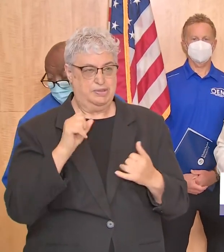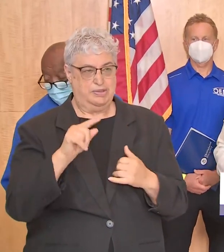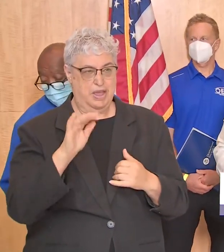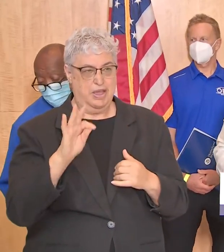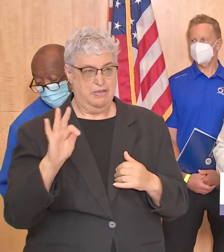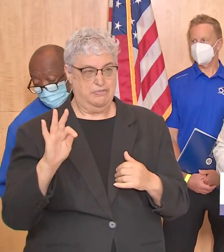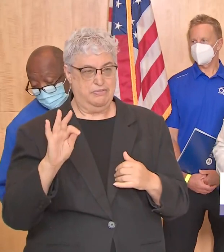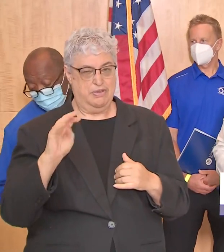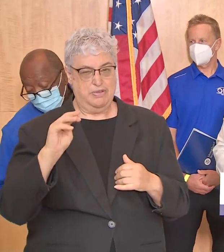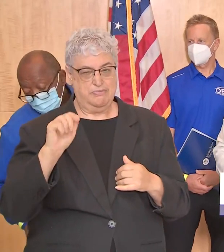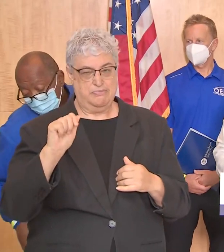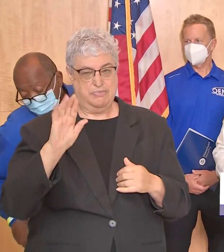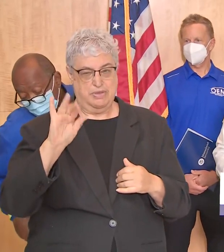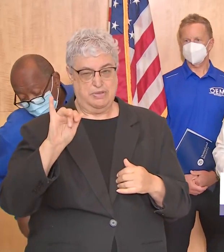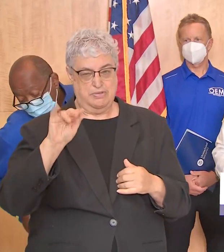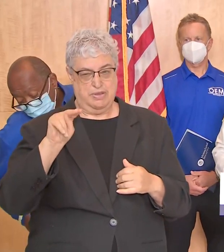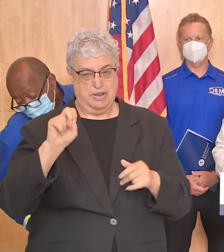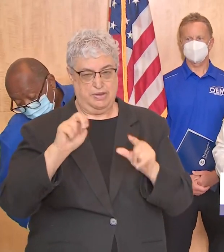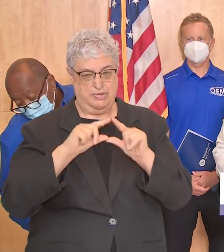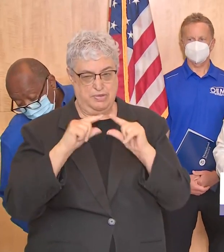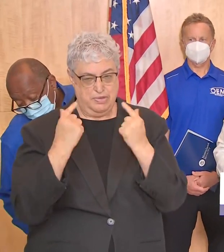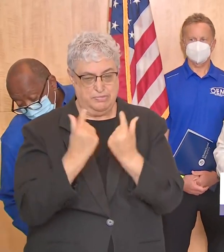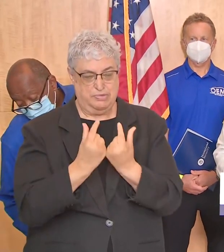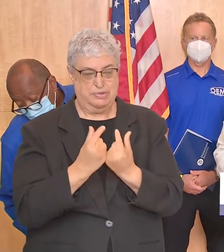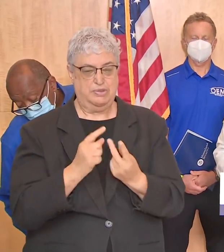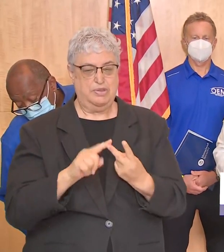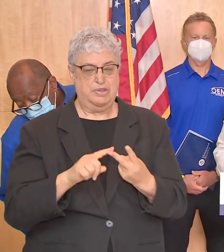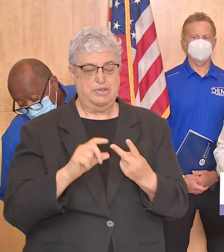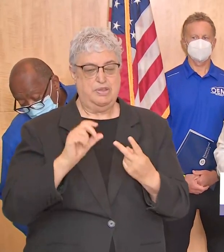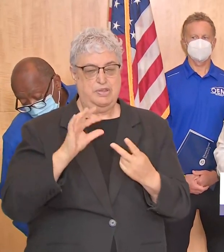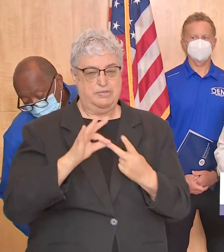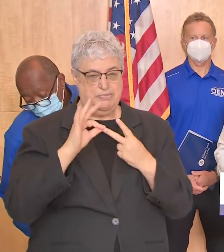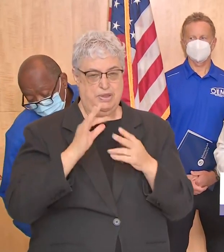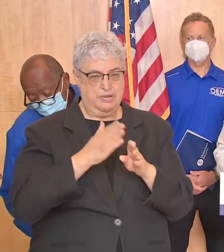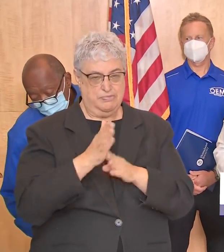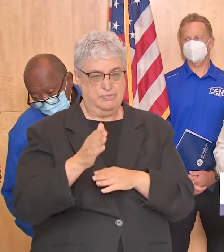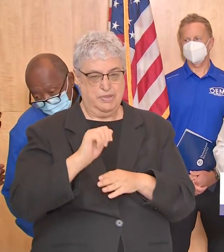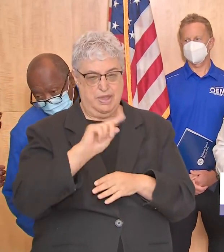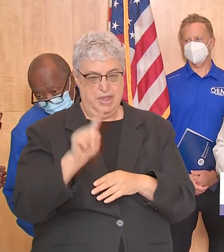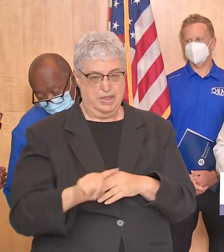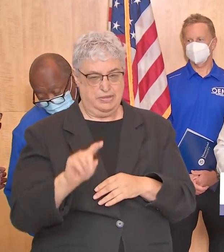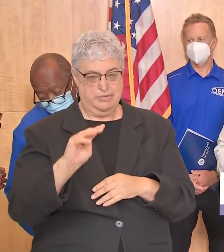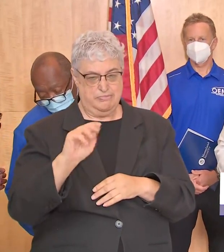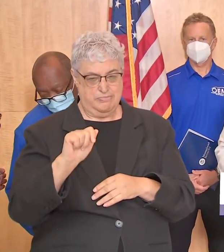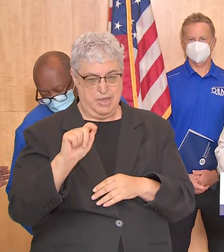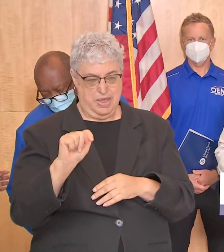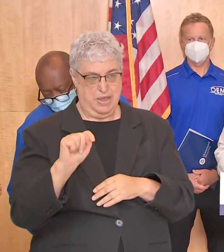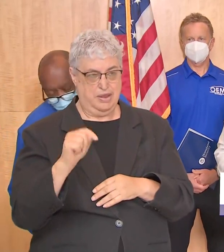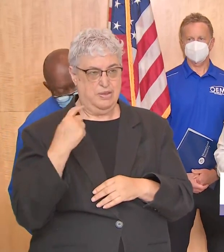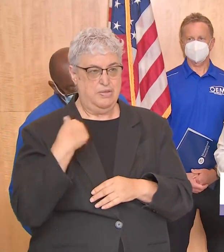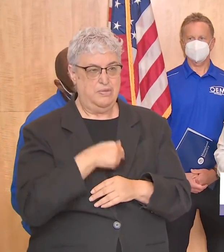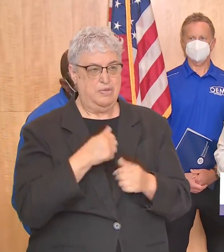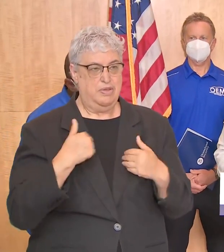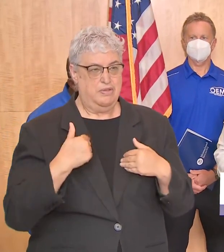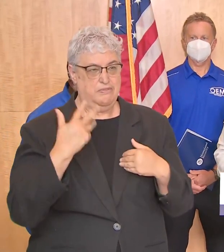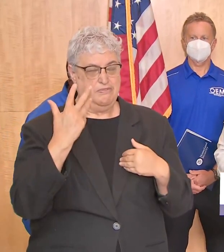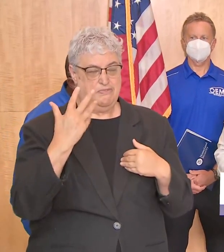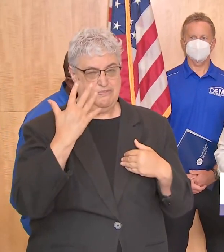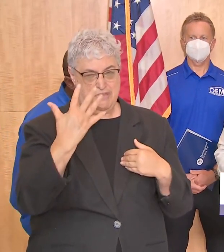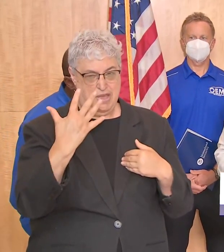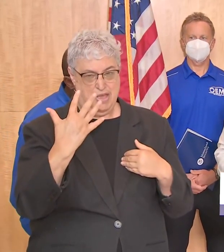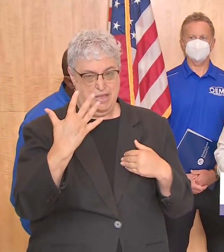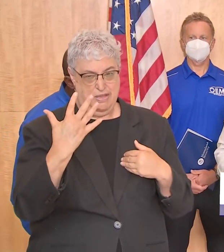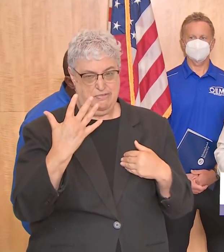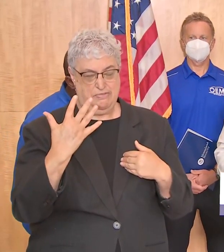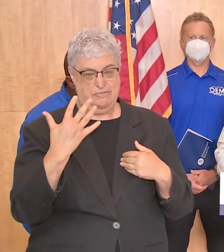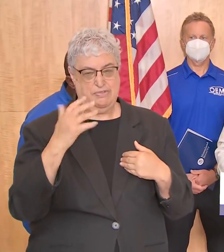up our marine groups our special operations groups marine groups hazmat team we do have five saw teams that are available